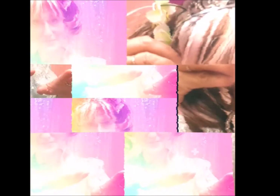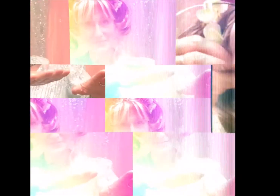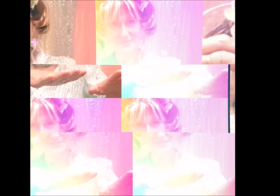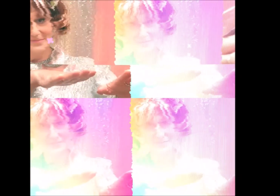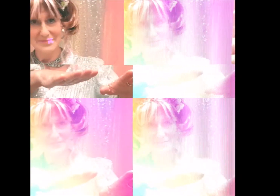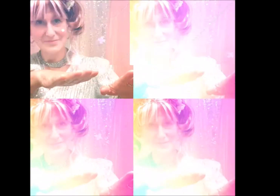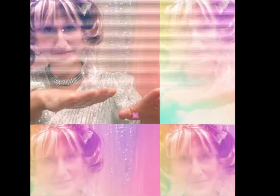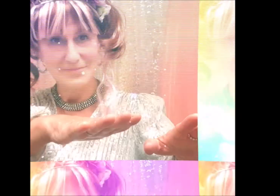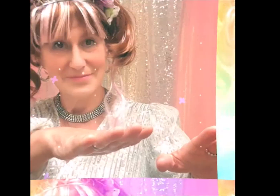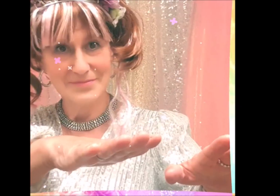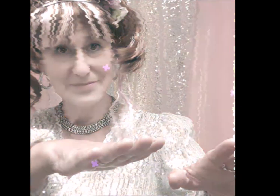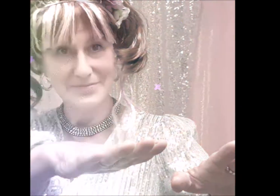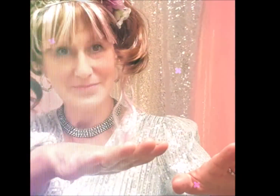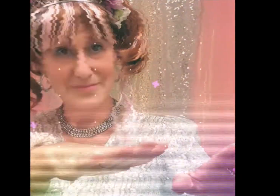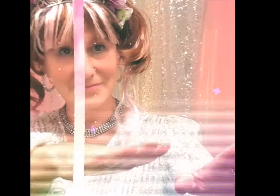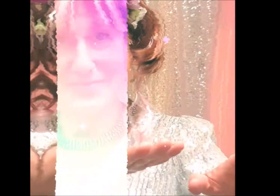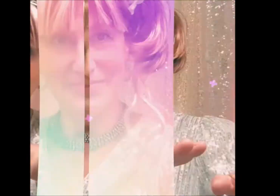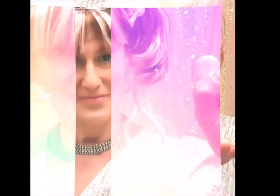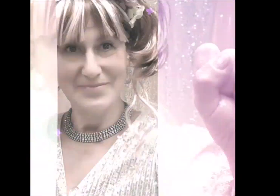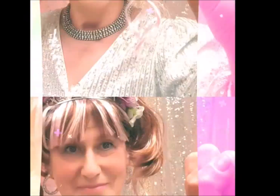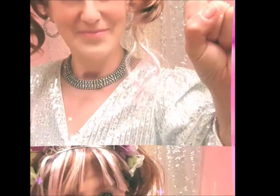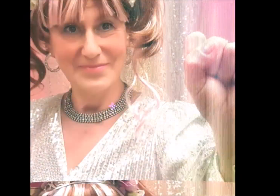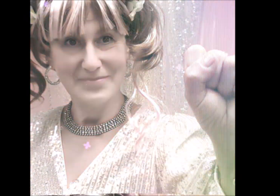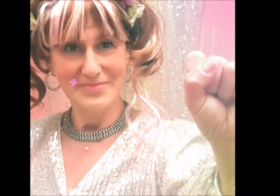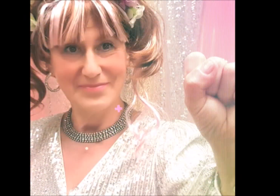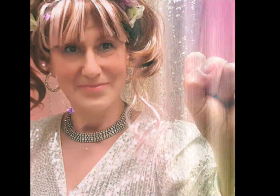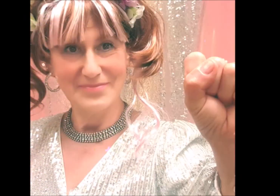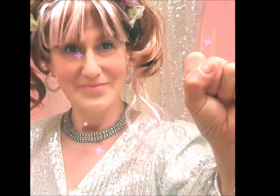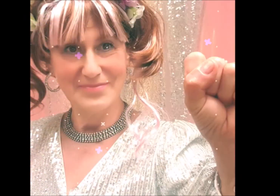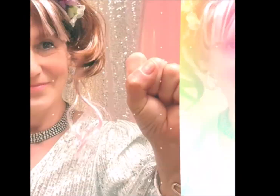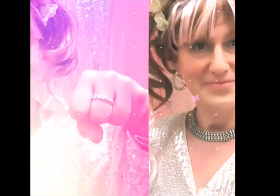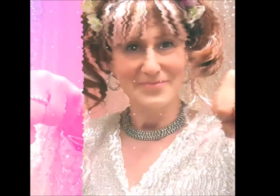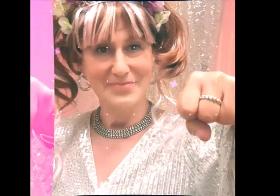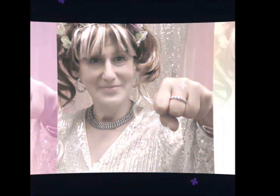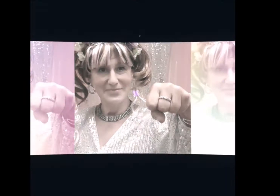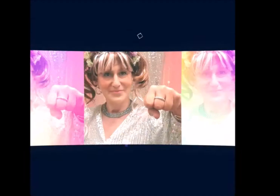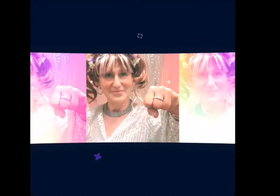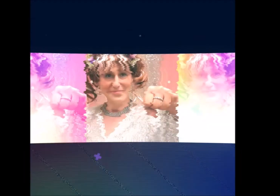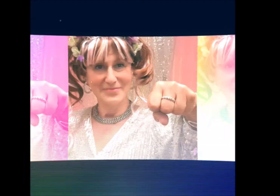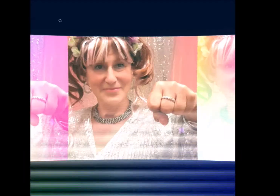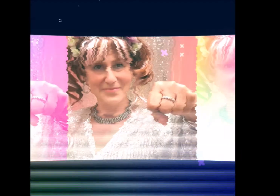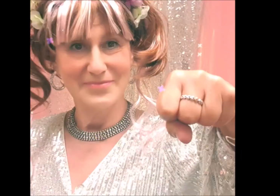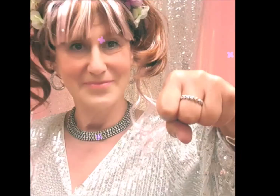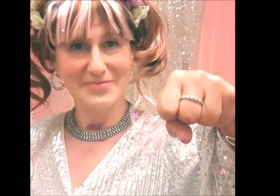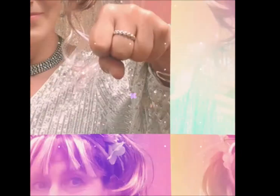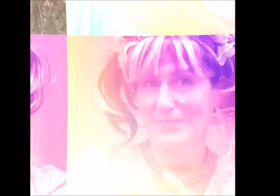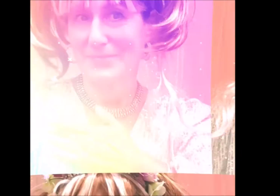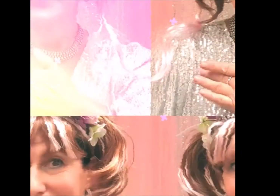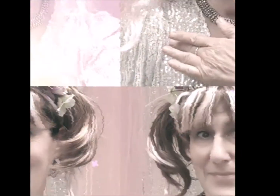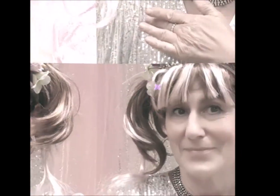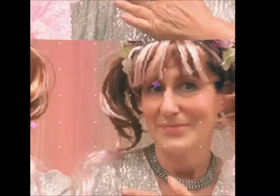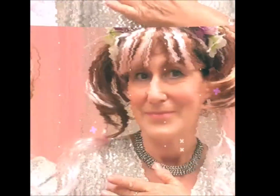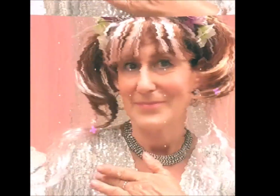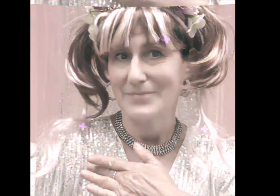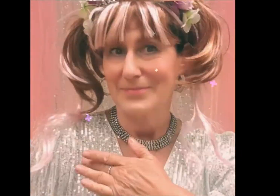organization of language and expression wouldn't it be wonderful if we could all just learn a few